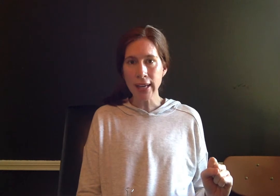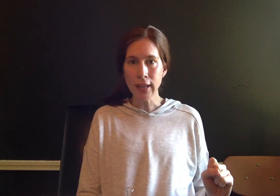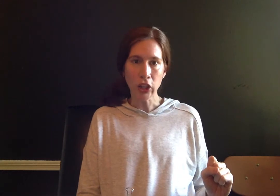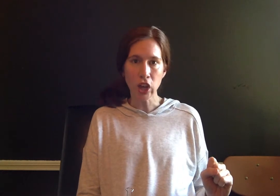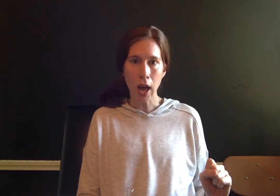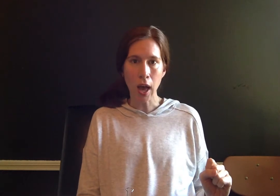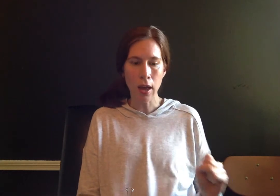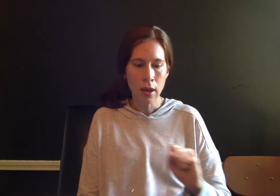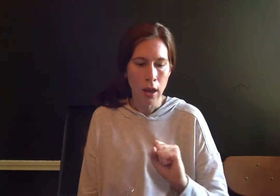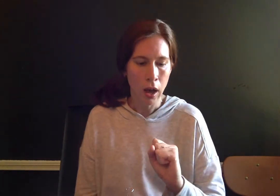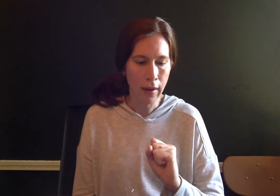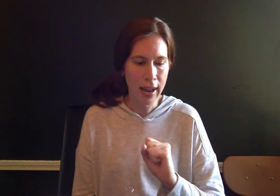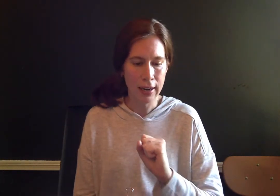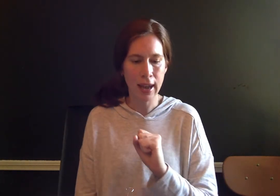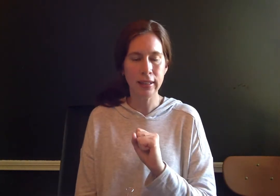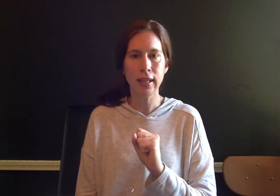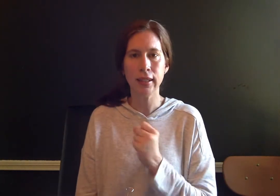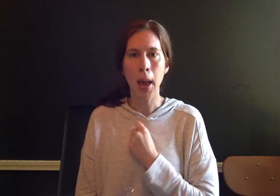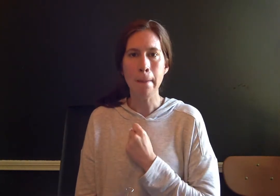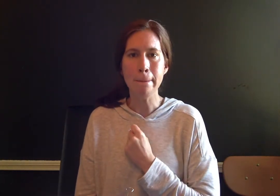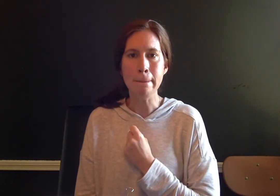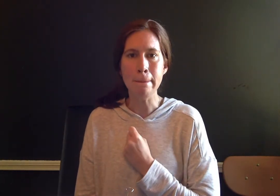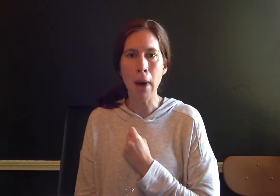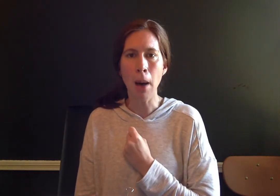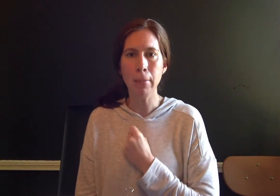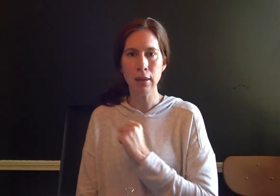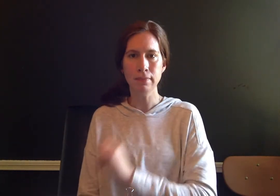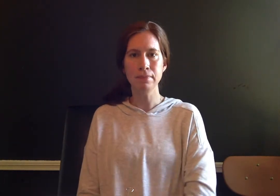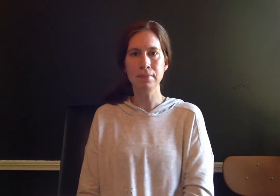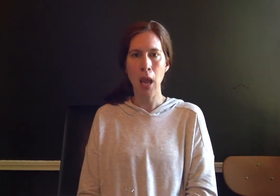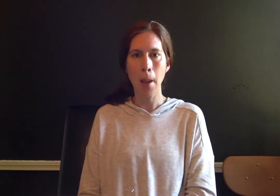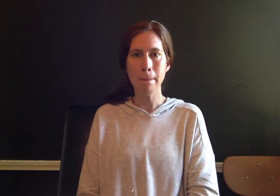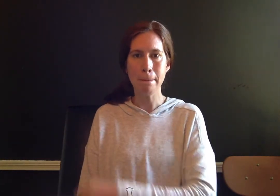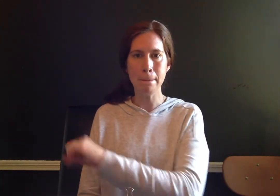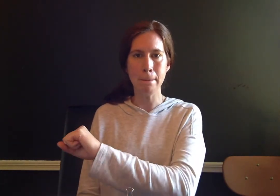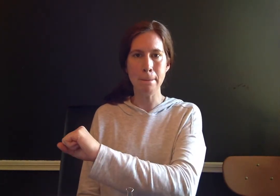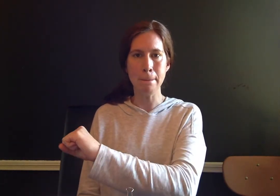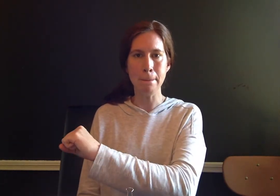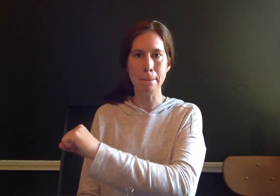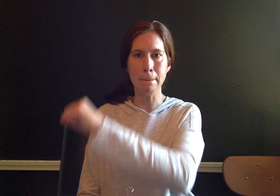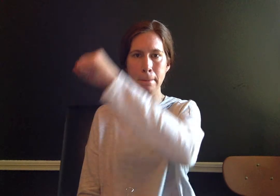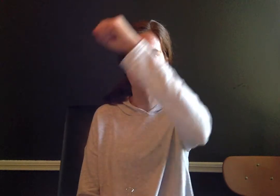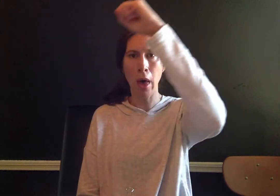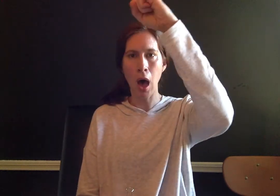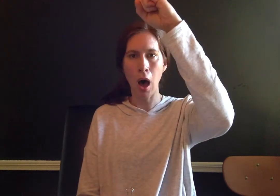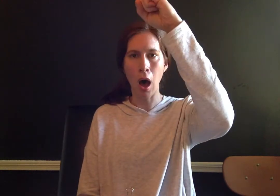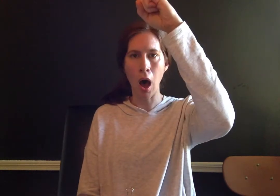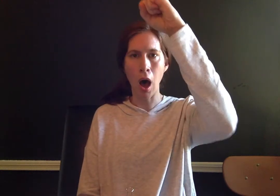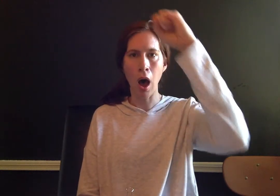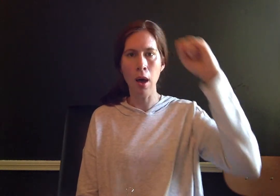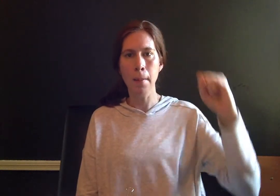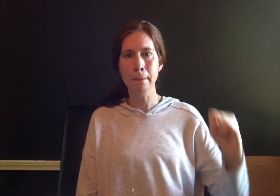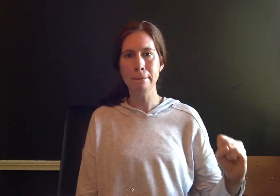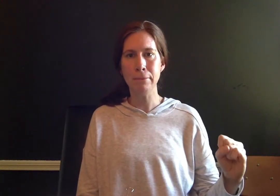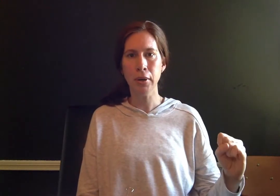gotcha. All right. Next is mop. M A P.